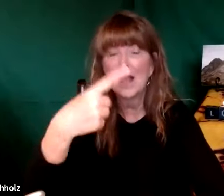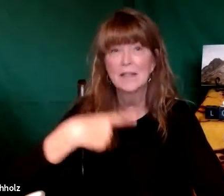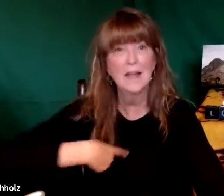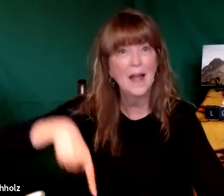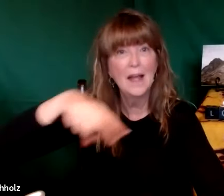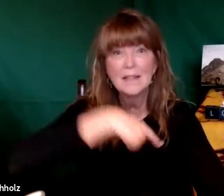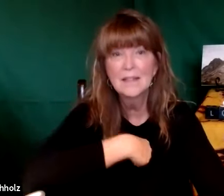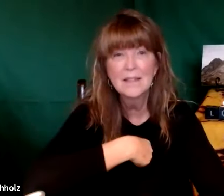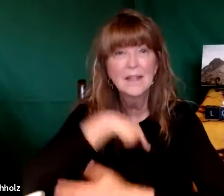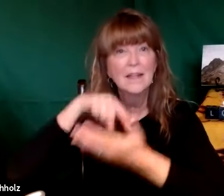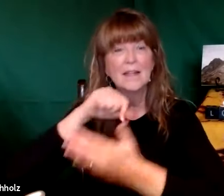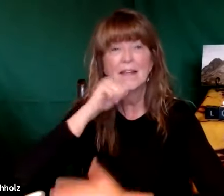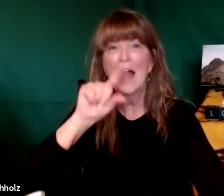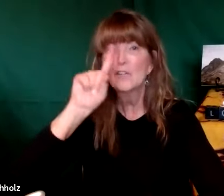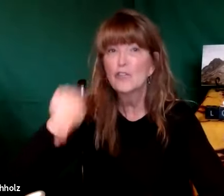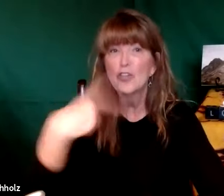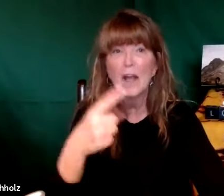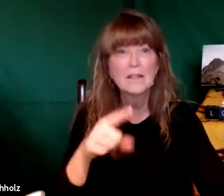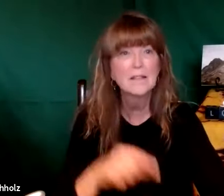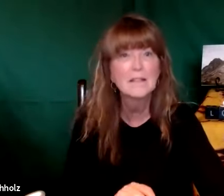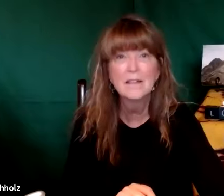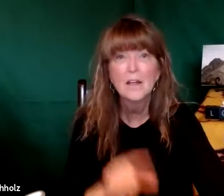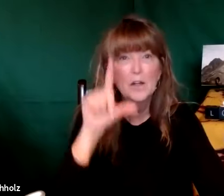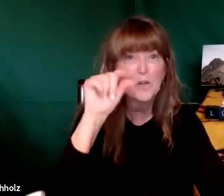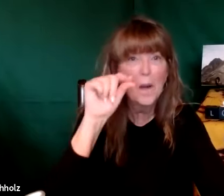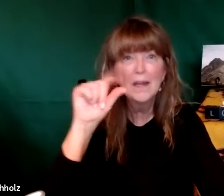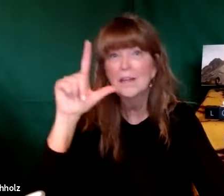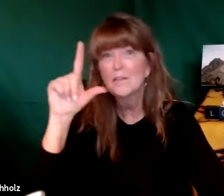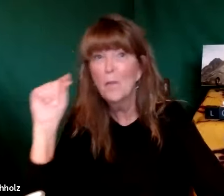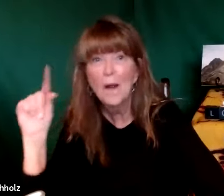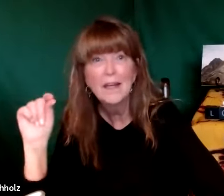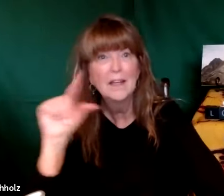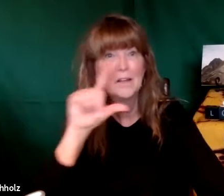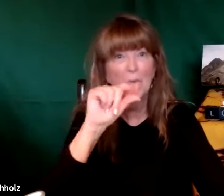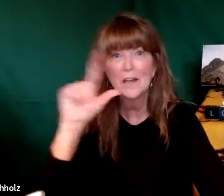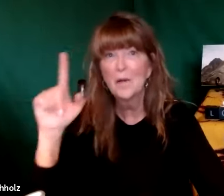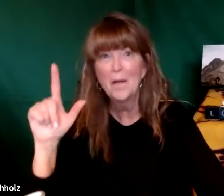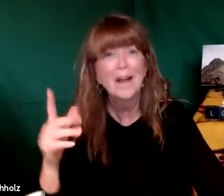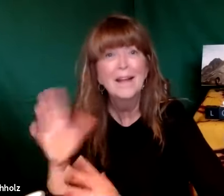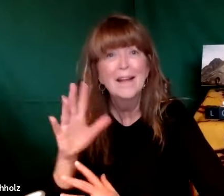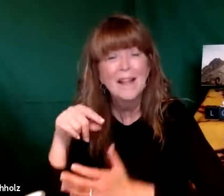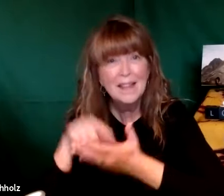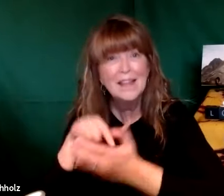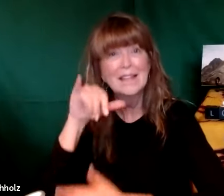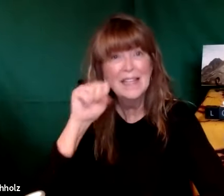that so this doesn't apply just to us or just to you here in 2020 and 2021